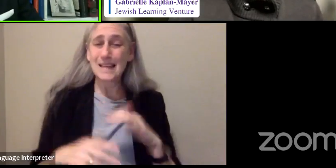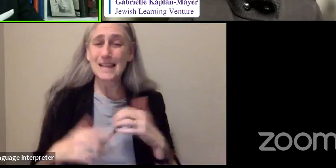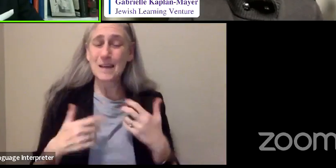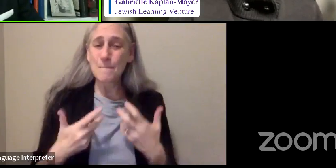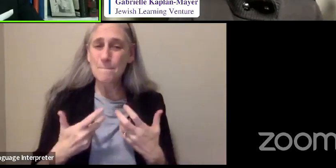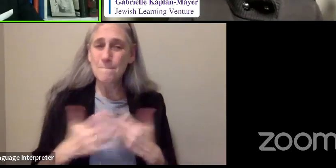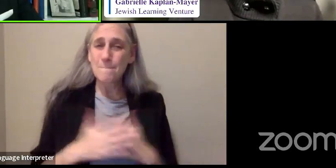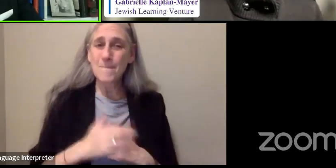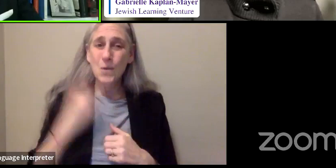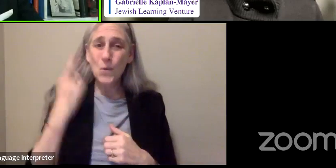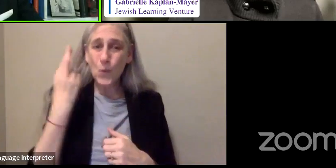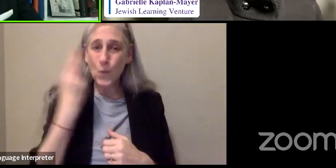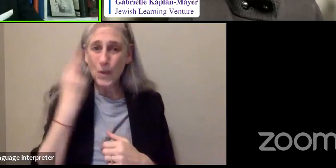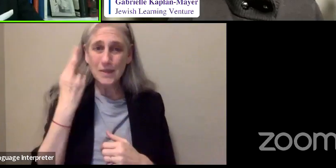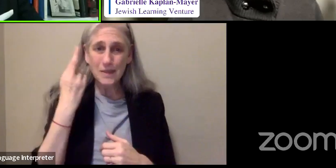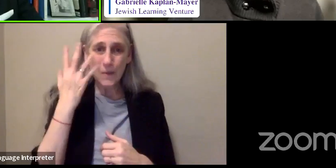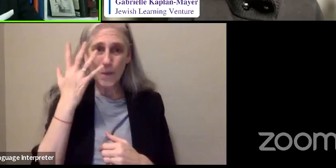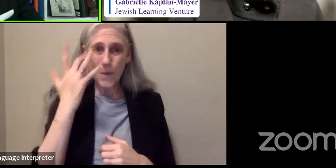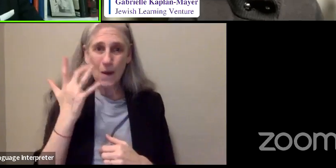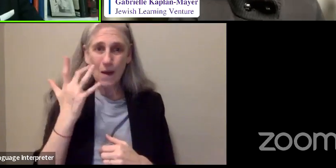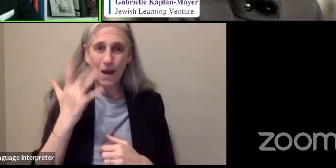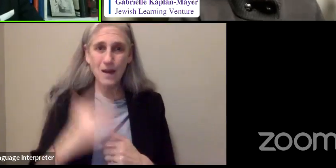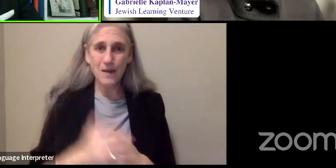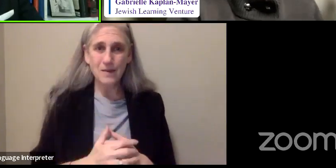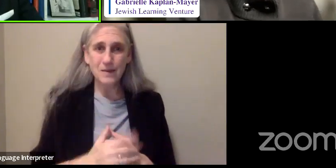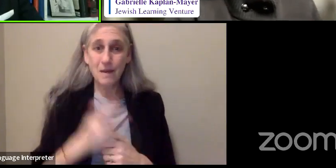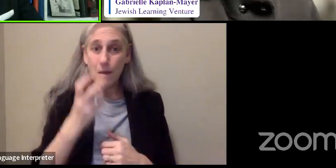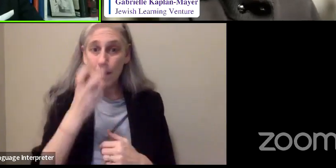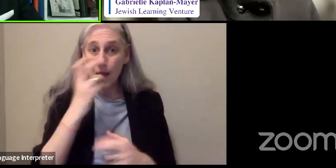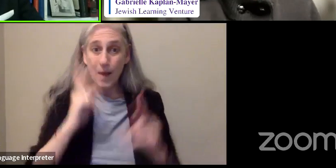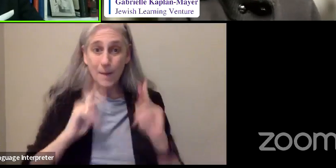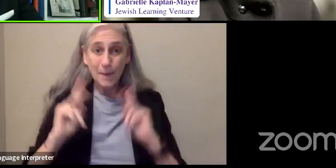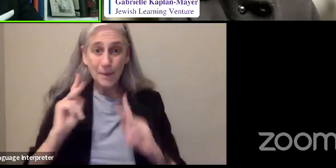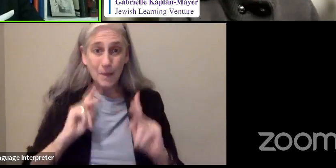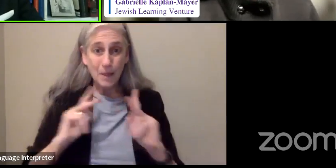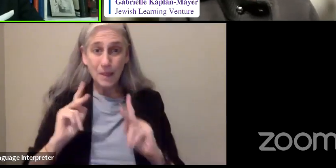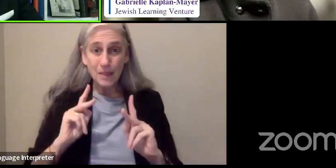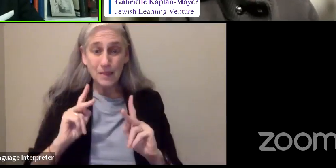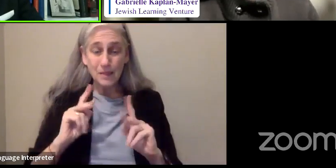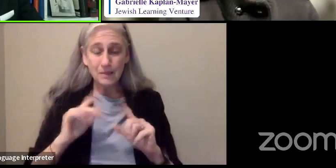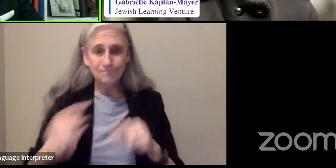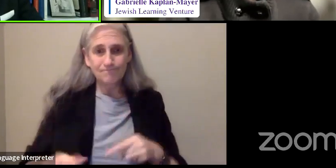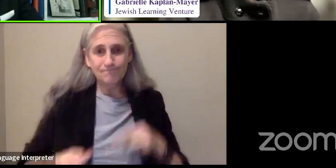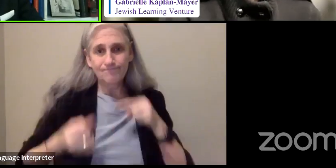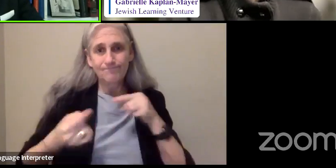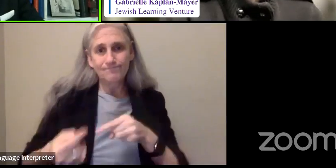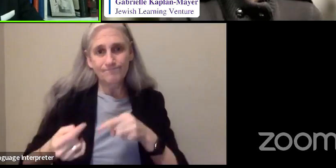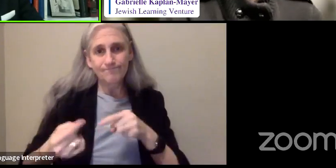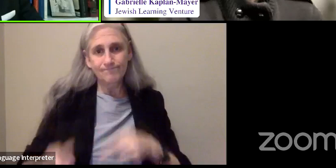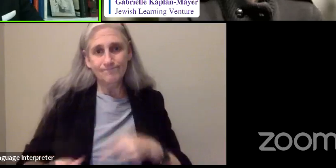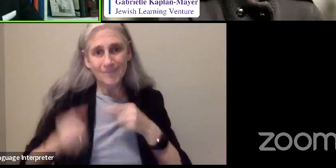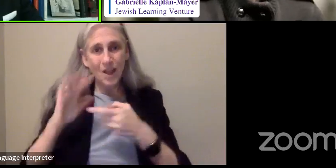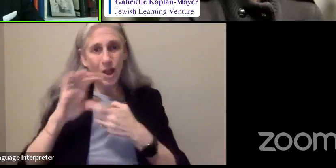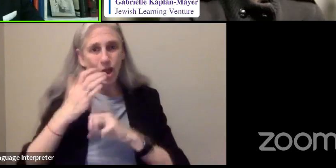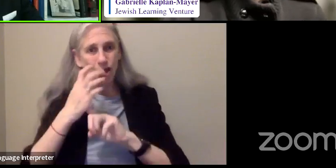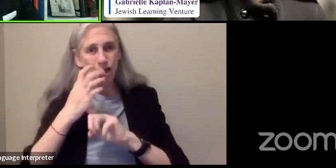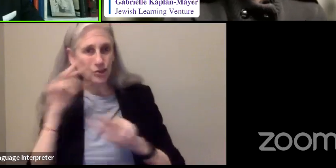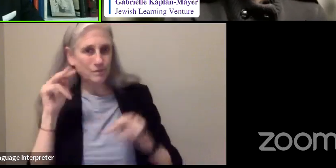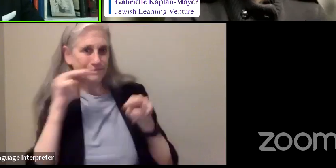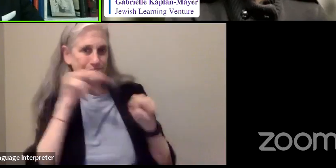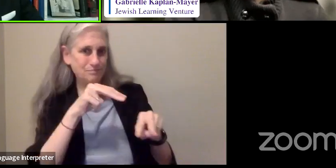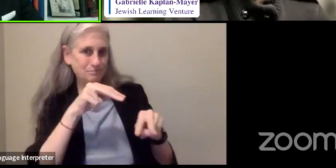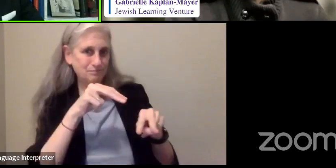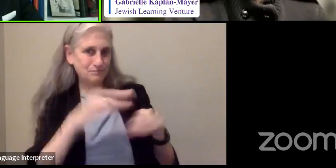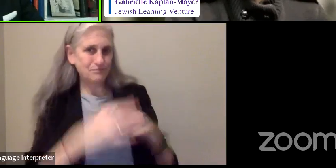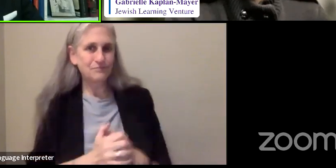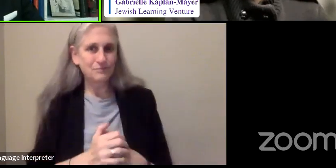reasons why blind people have such a hard time. And by that, I